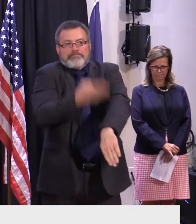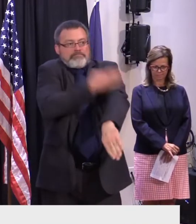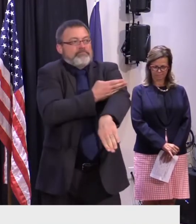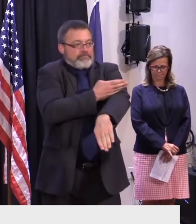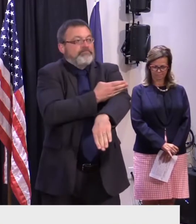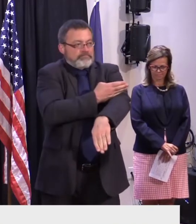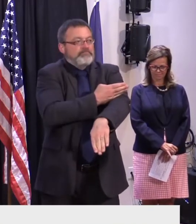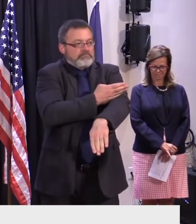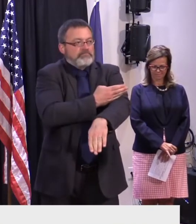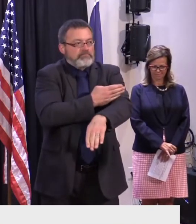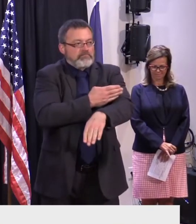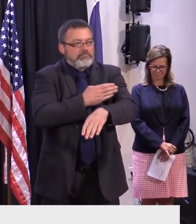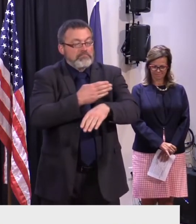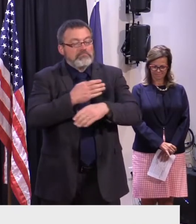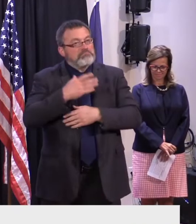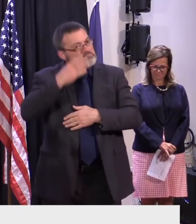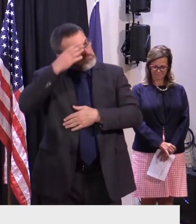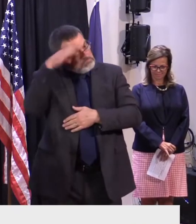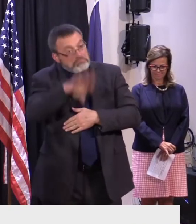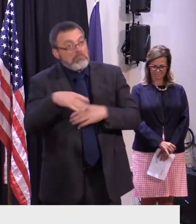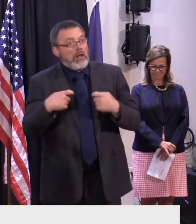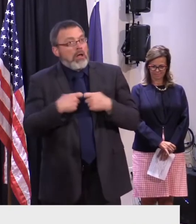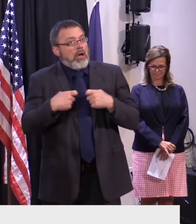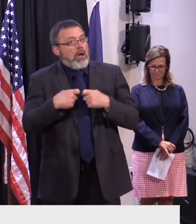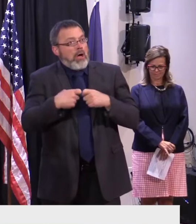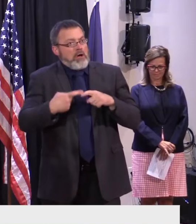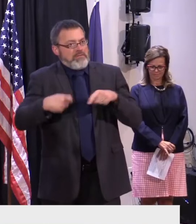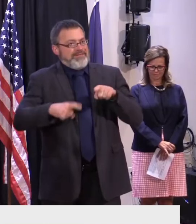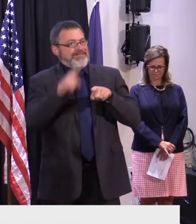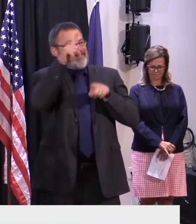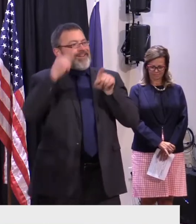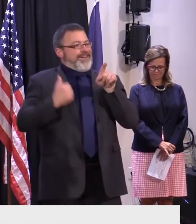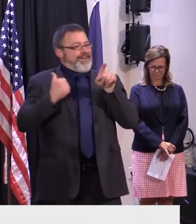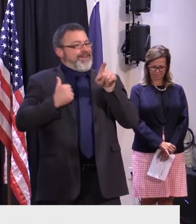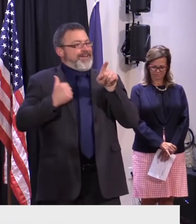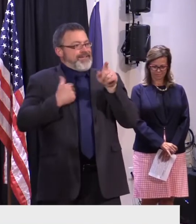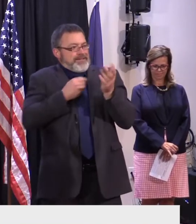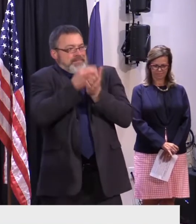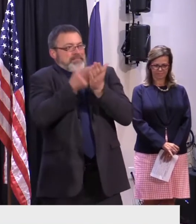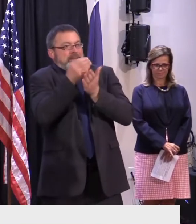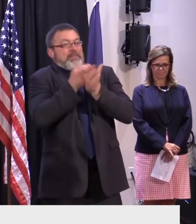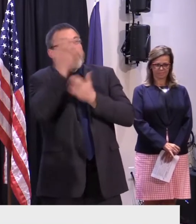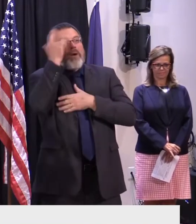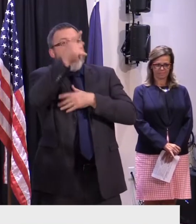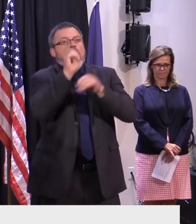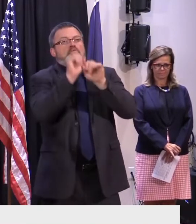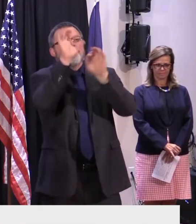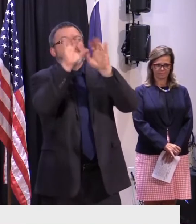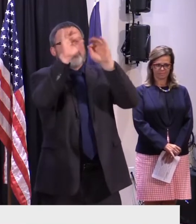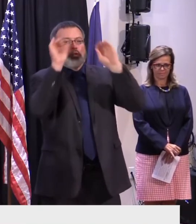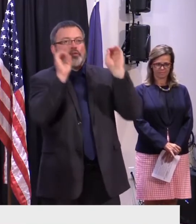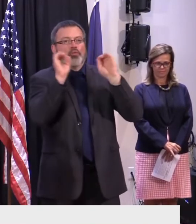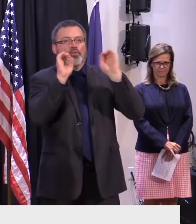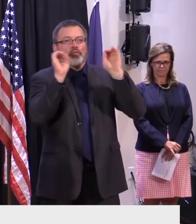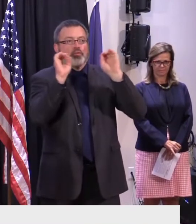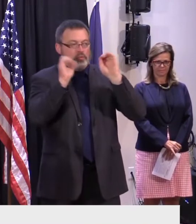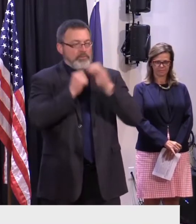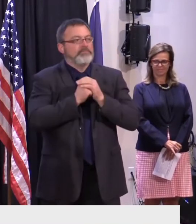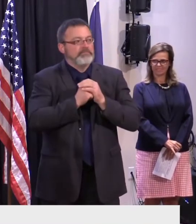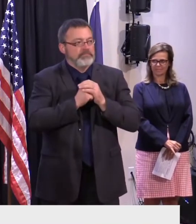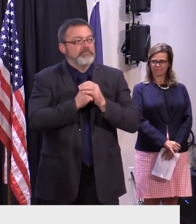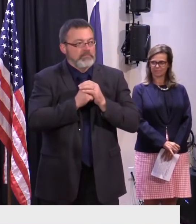Quebec sources. We've also created an EV charging corridor, which will help support Quebec